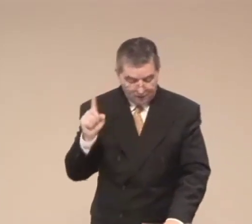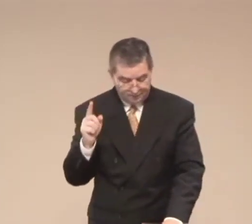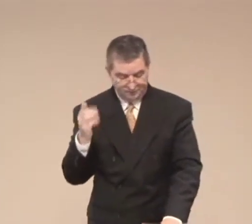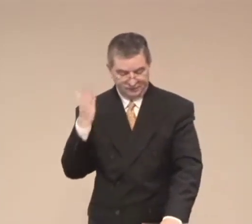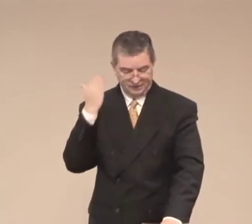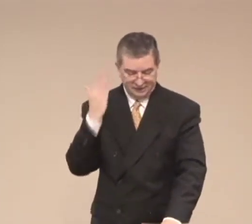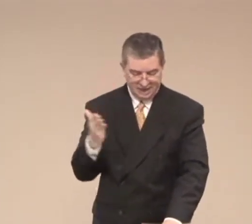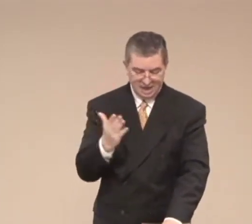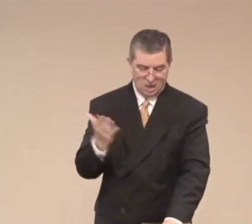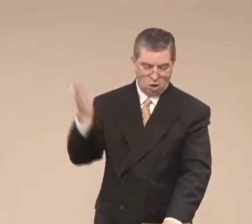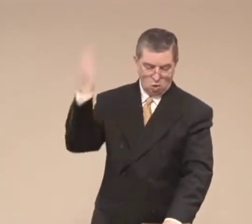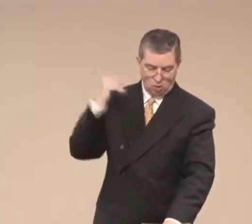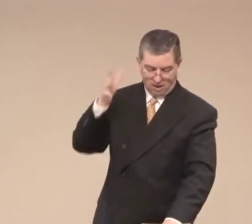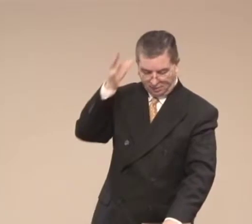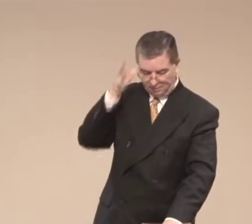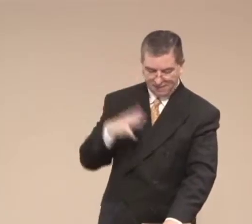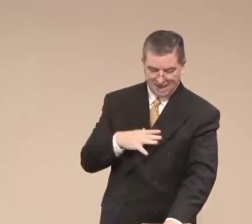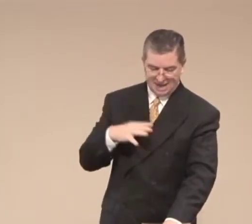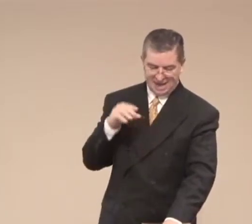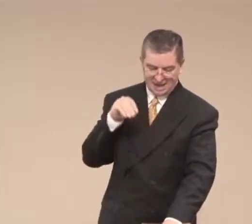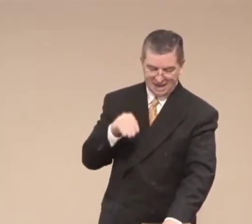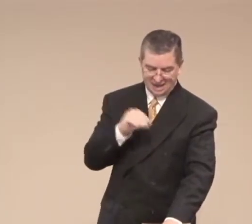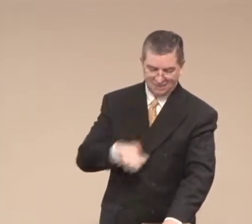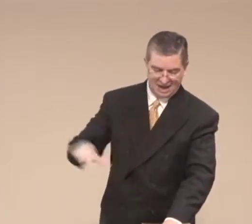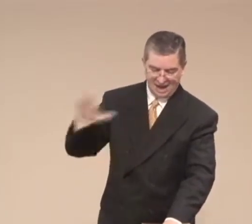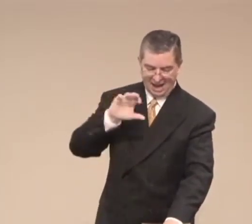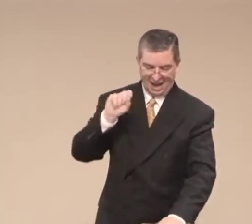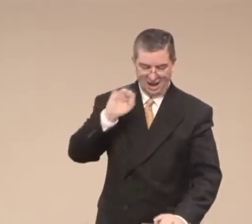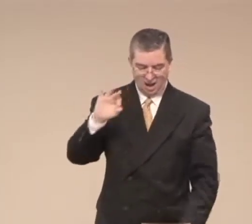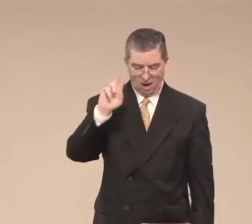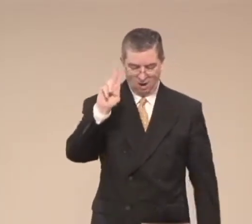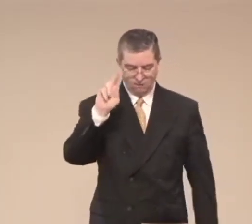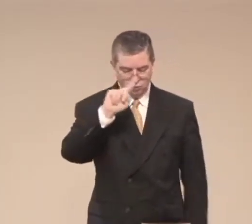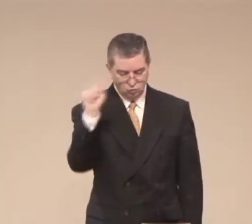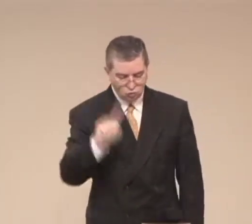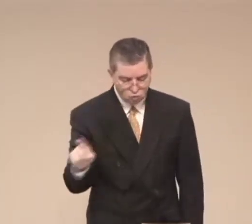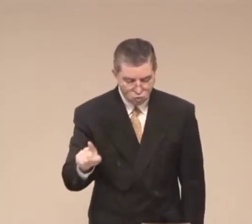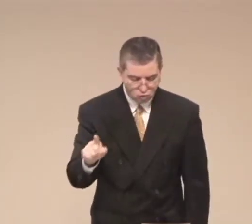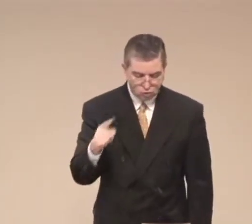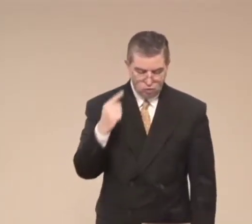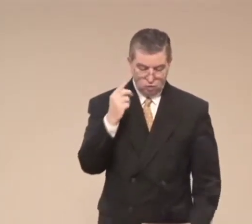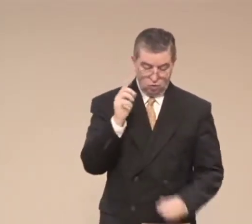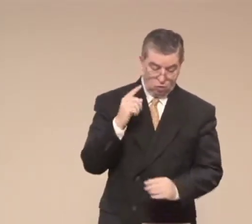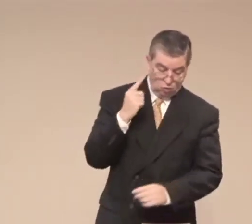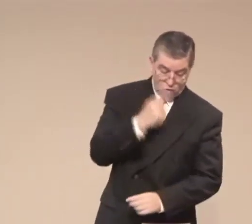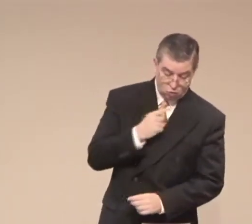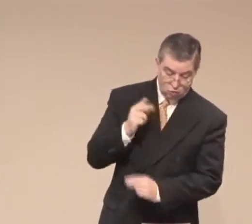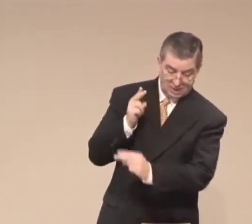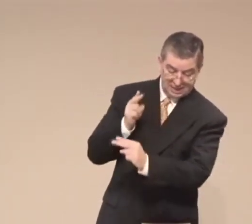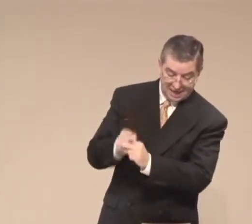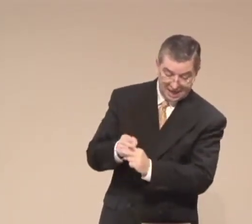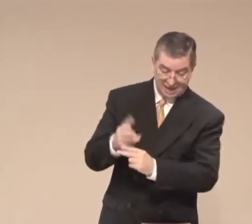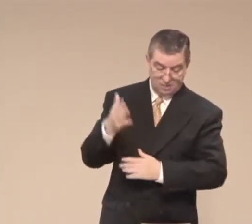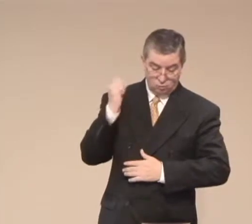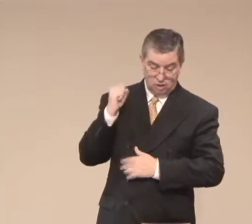Again, this morning we'll be looking at Job, chapter 1, verse 1. And it says, there was a man in the land of Uz